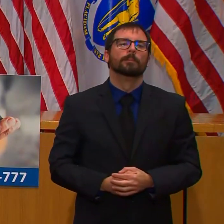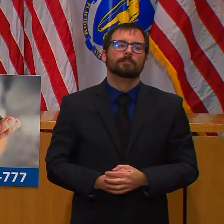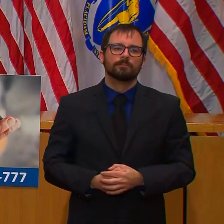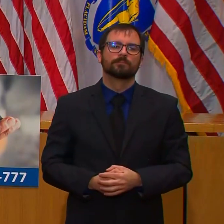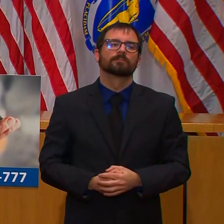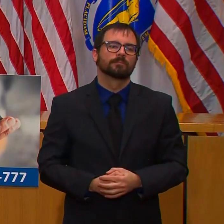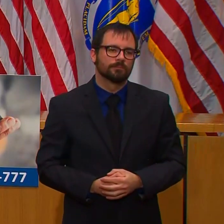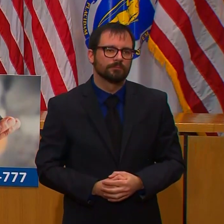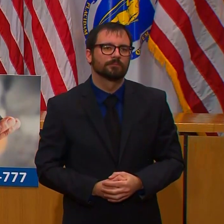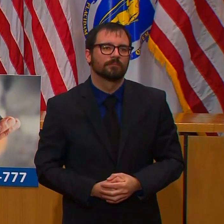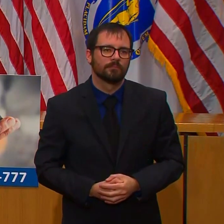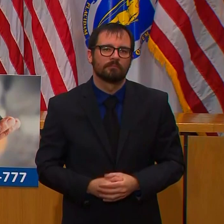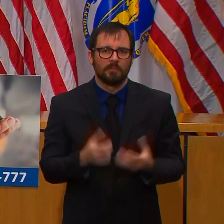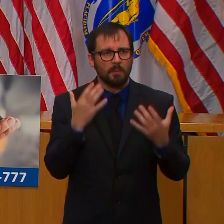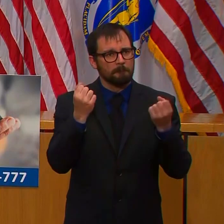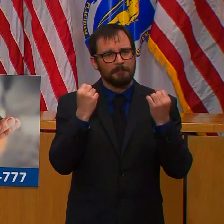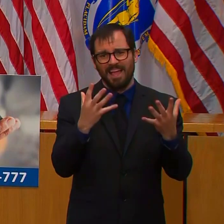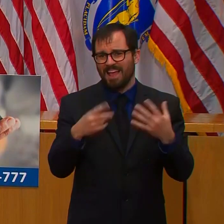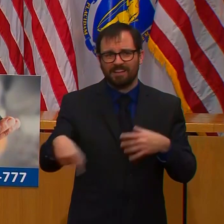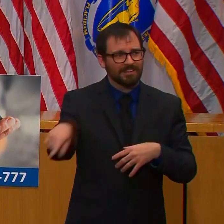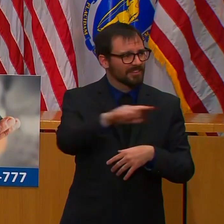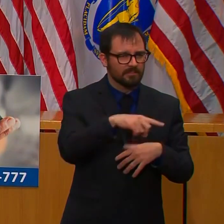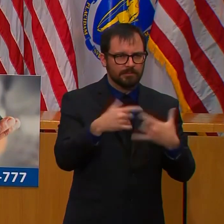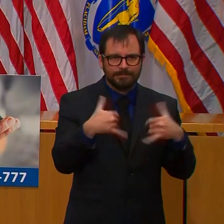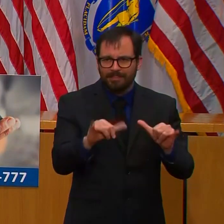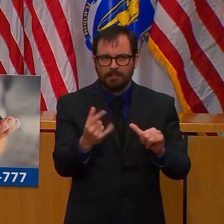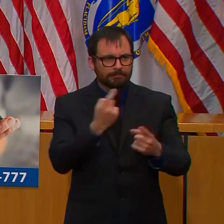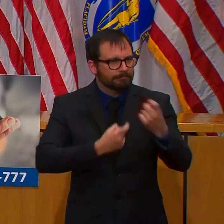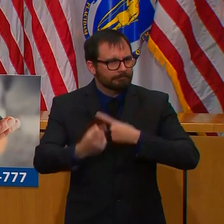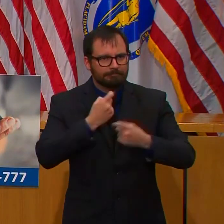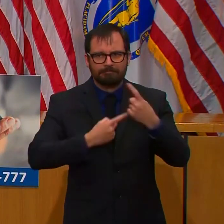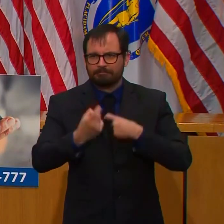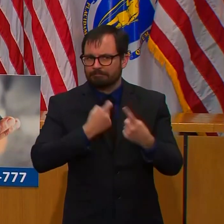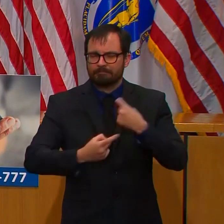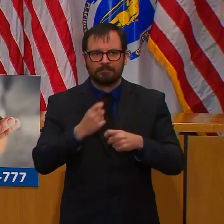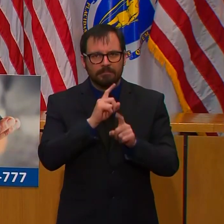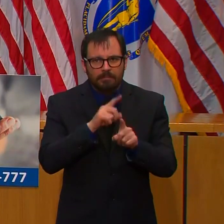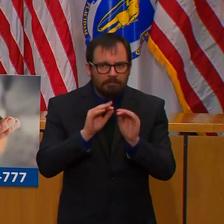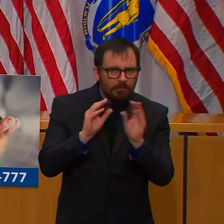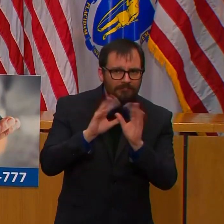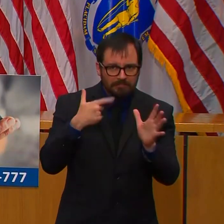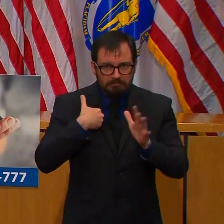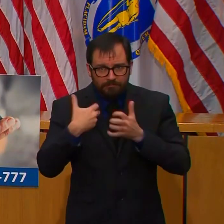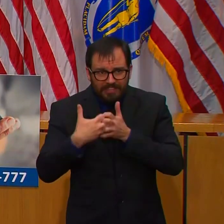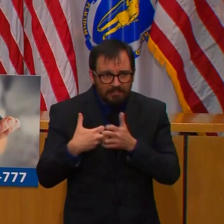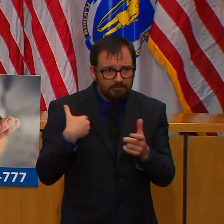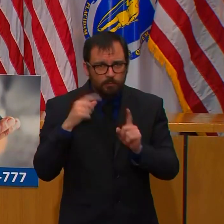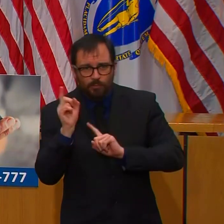But we would urge people to begin by reading through all the information first before they reach out.